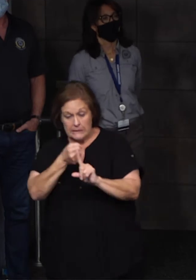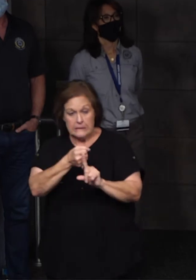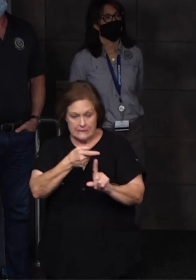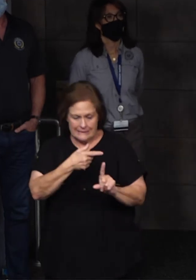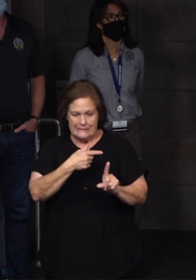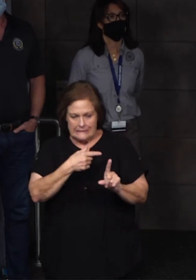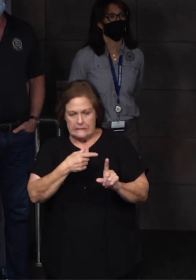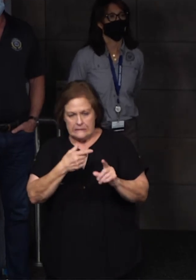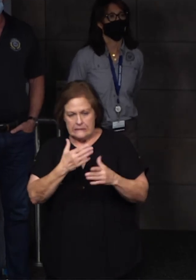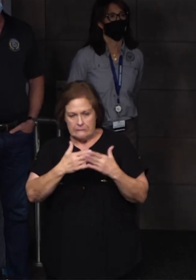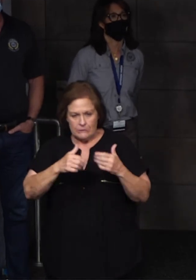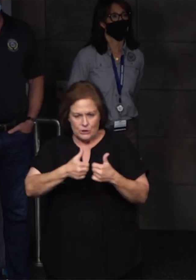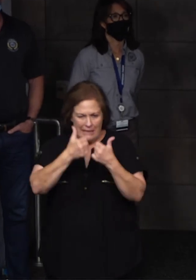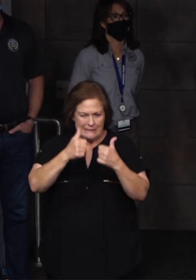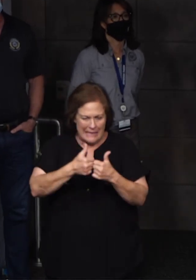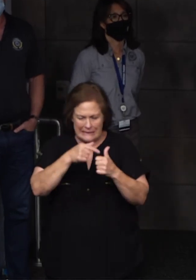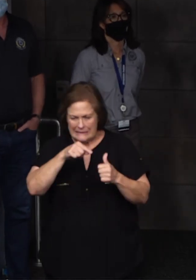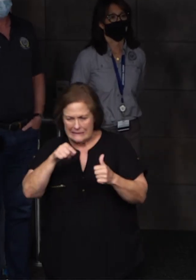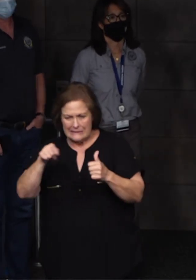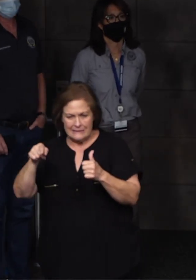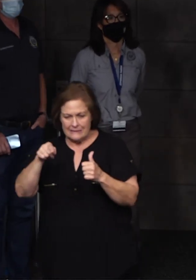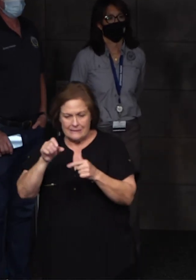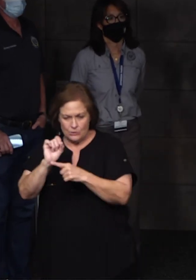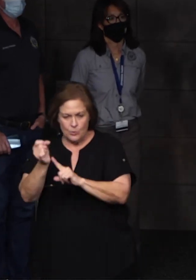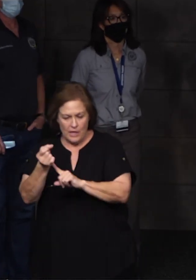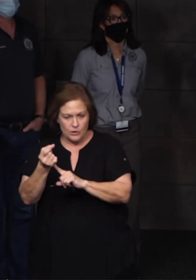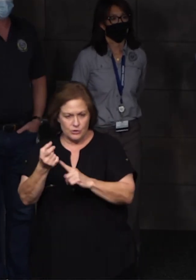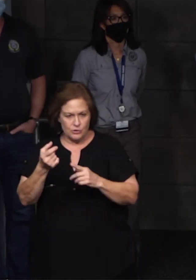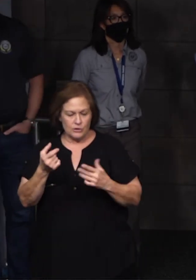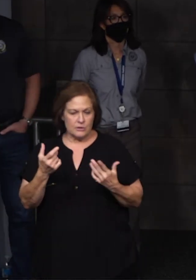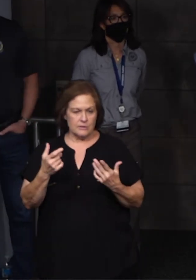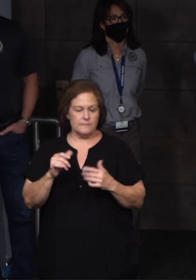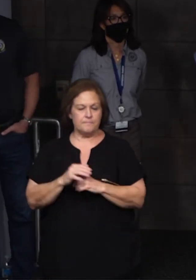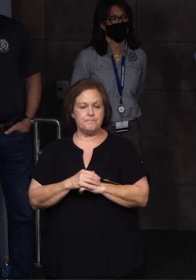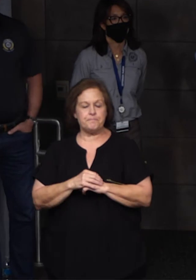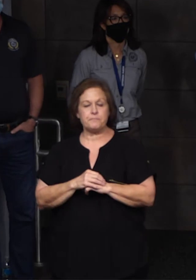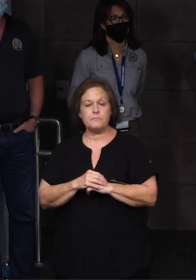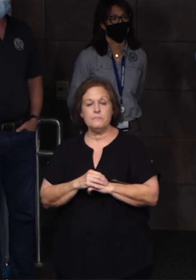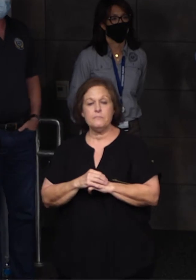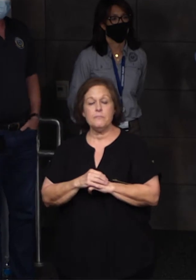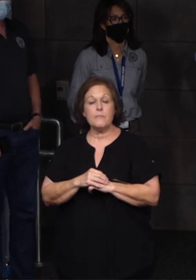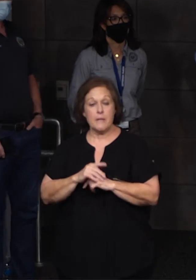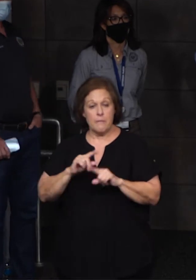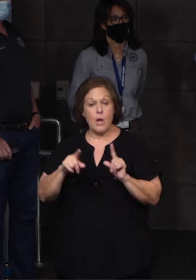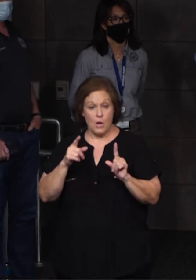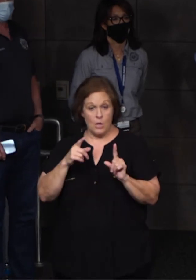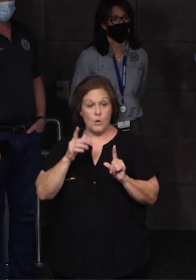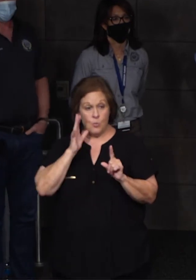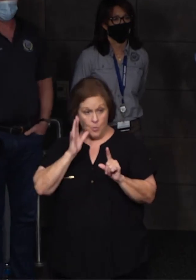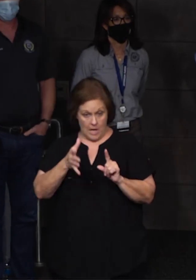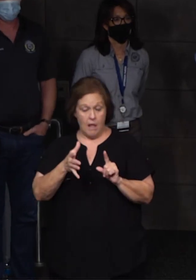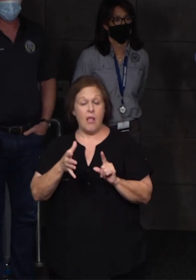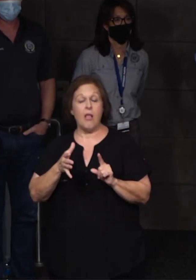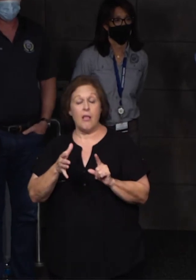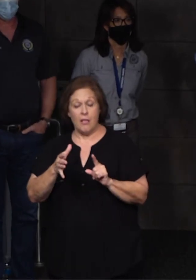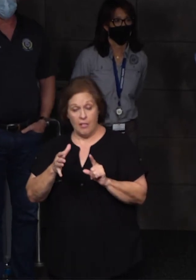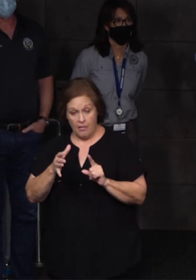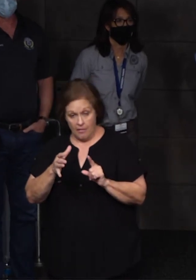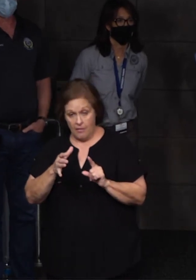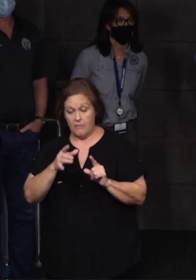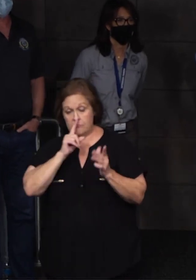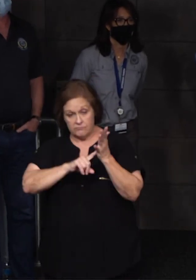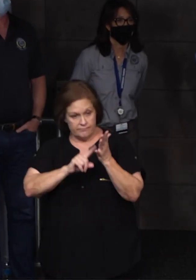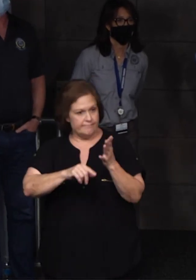many obstacles and many challenges completing that at the same pace we have to date. Nonetheless, it will go on until every single piece of damaged